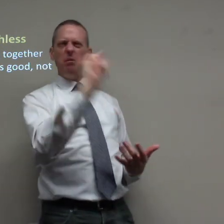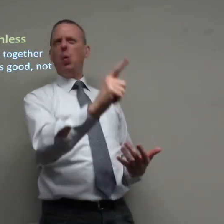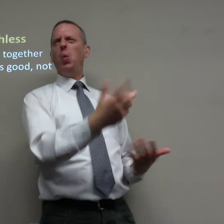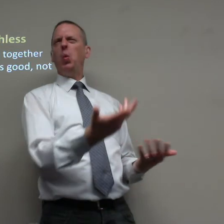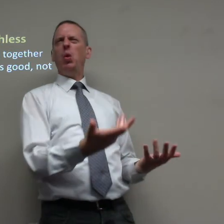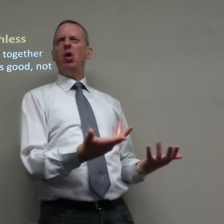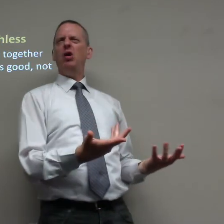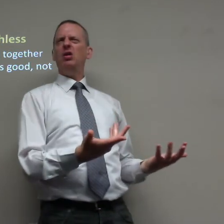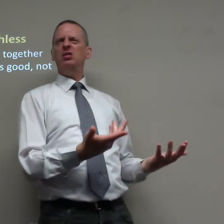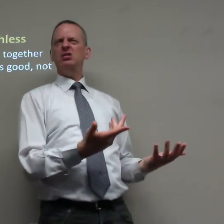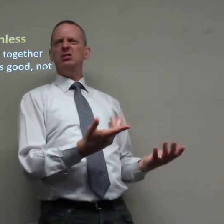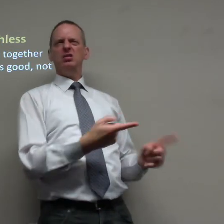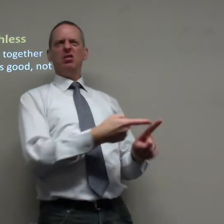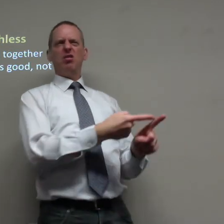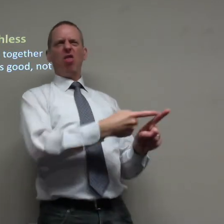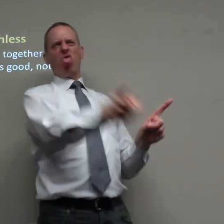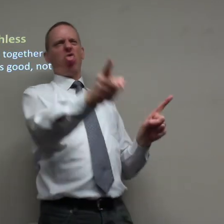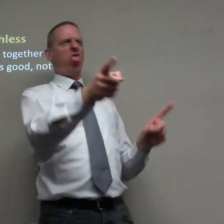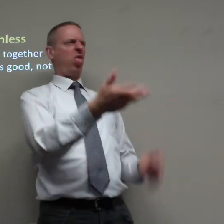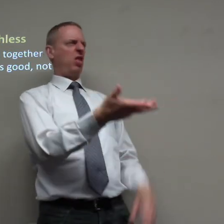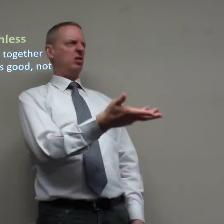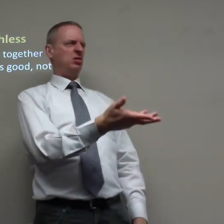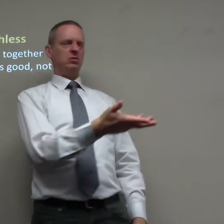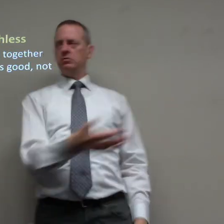skewed we become fools stupid fools